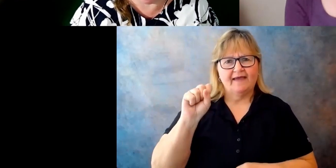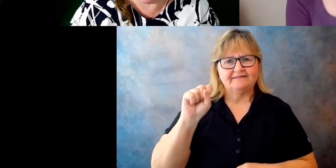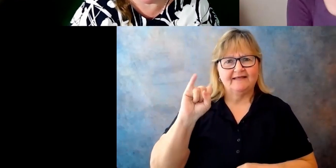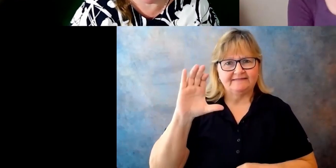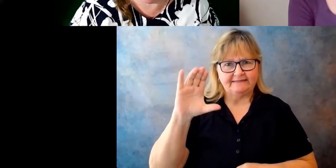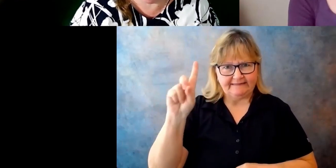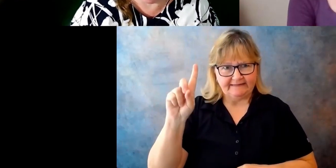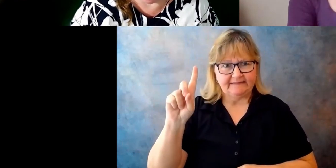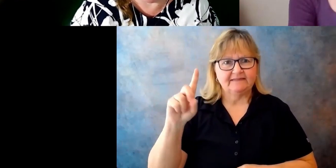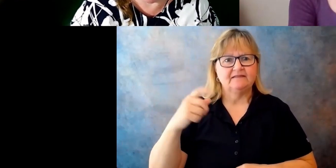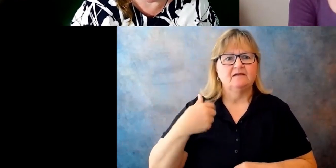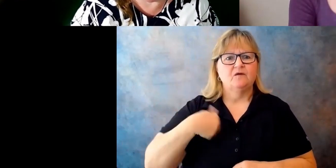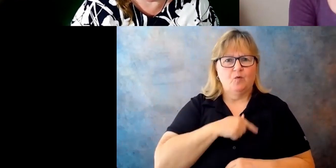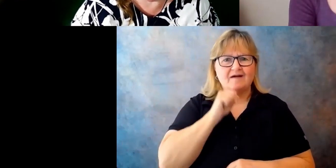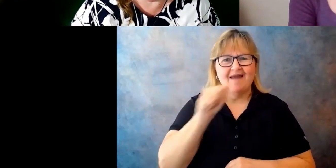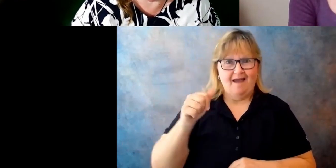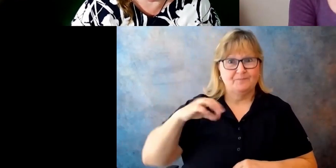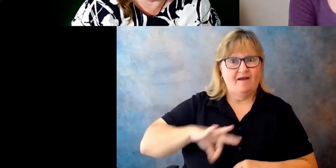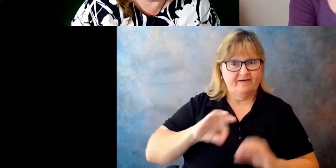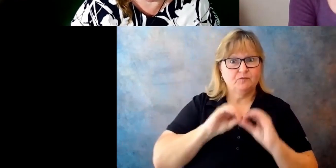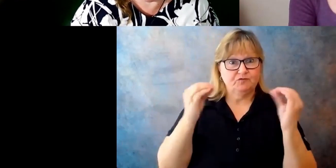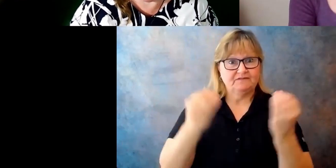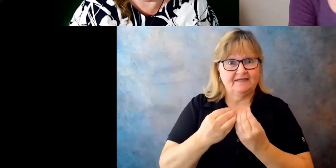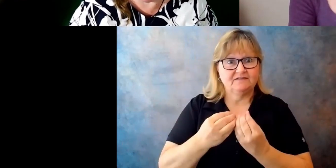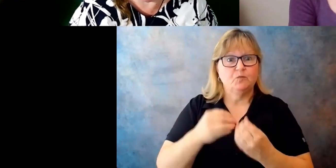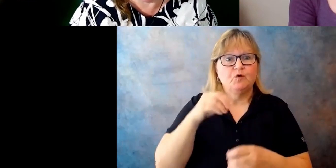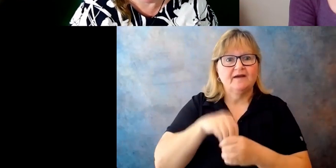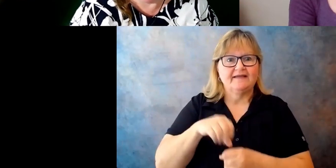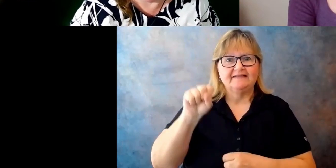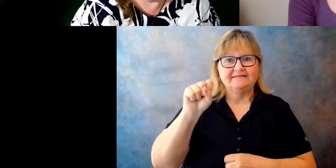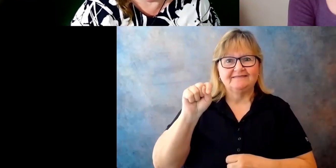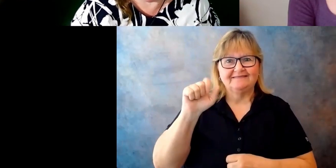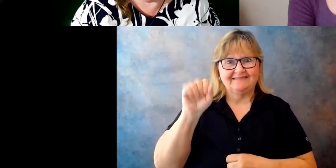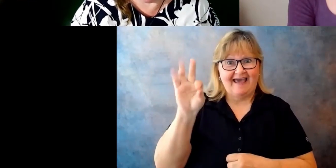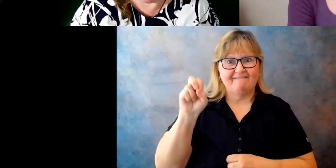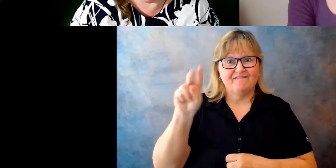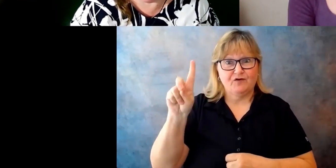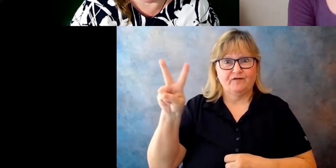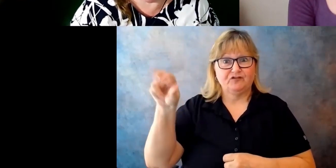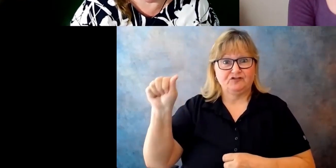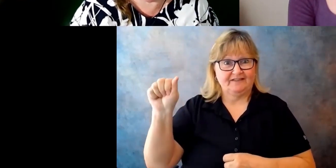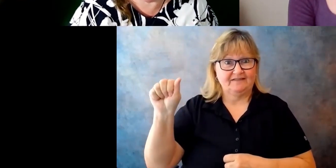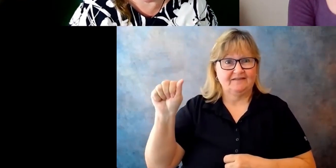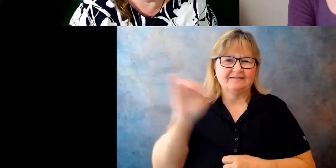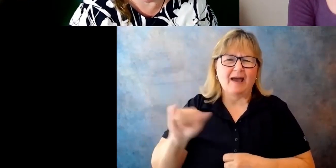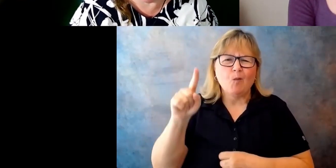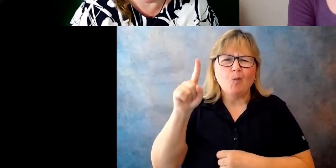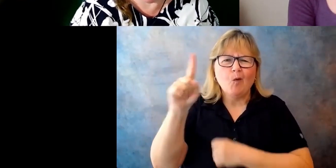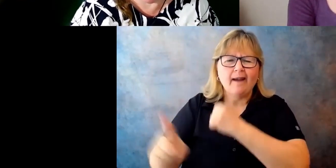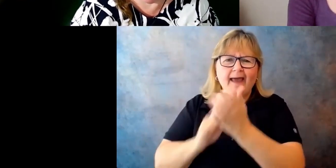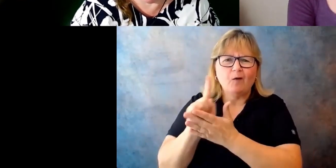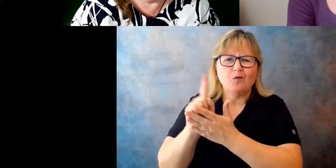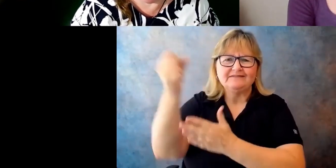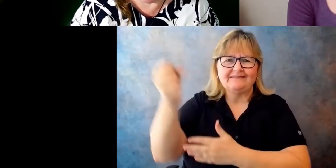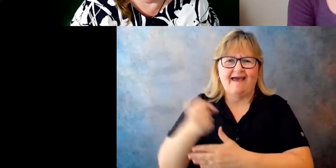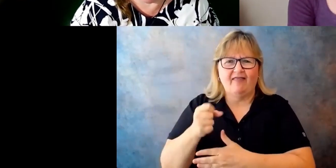501c3 nonprofit that's based in Stafford, Virginia now, which is just about an hour south of Washington, D.C.,